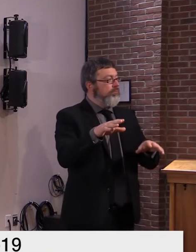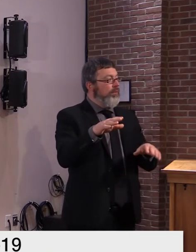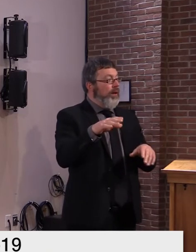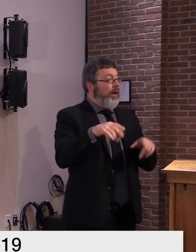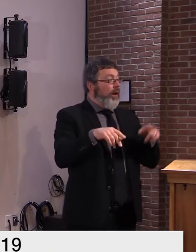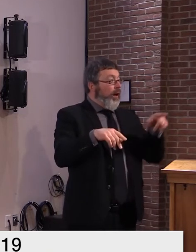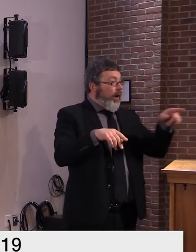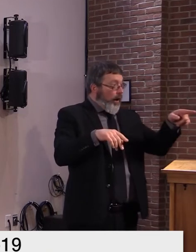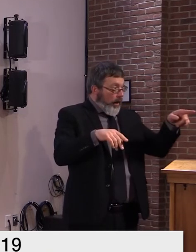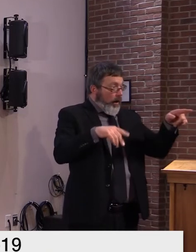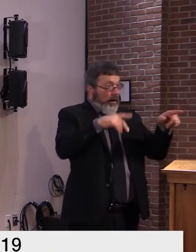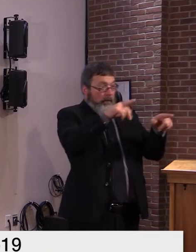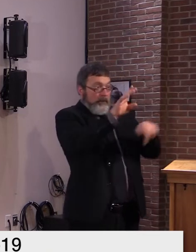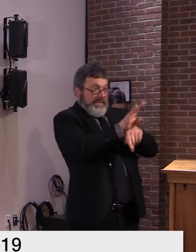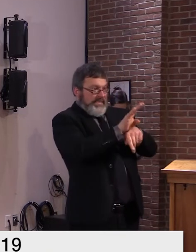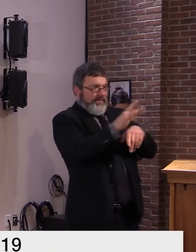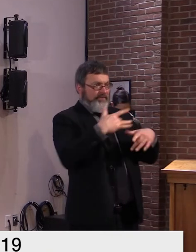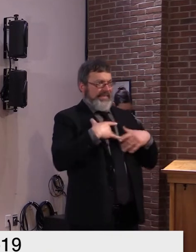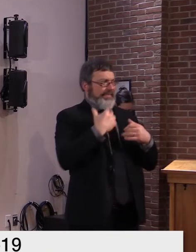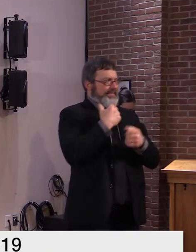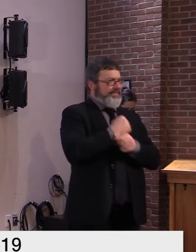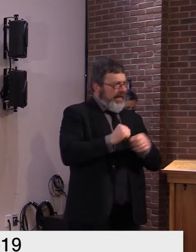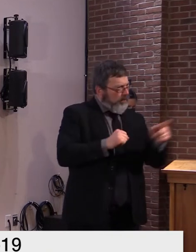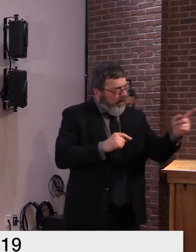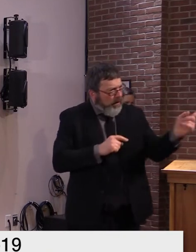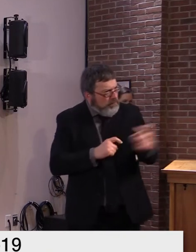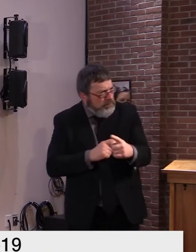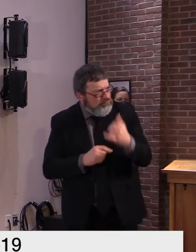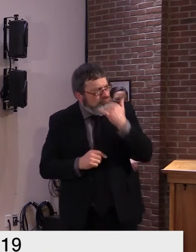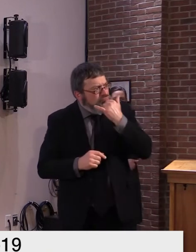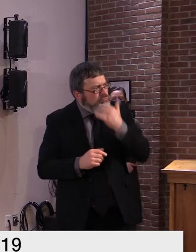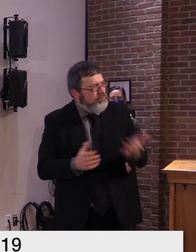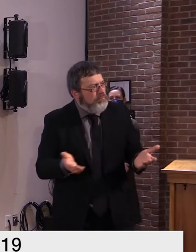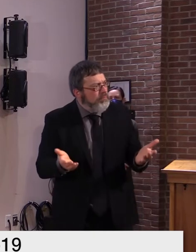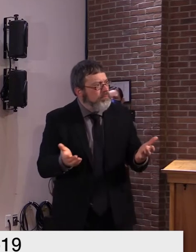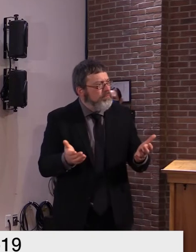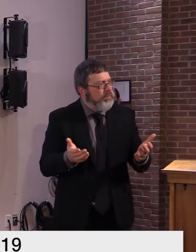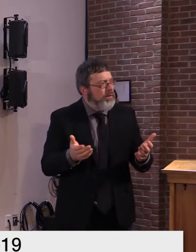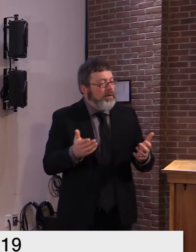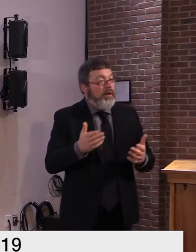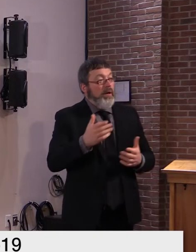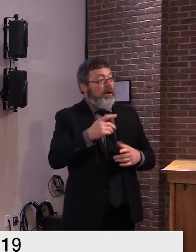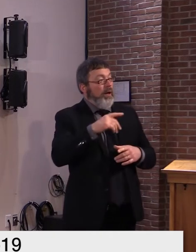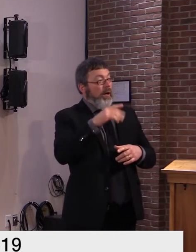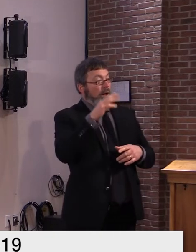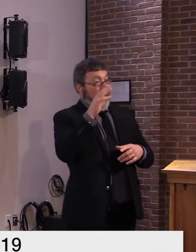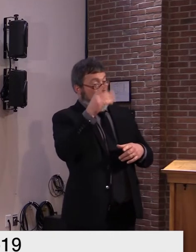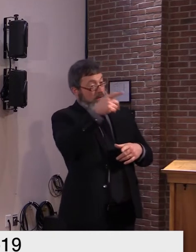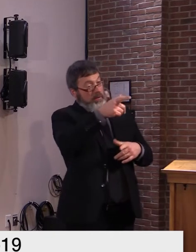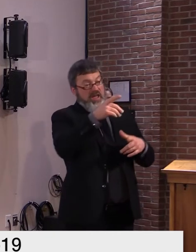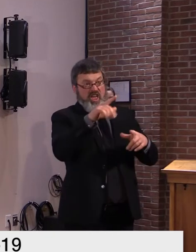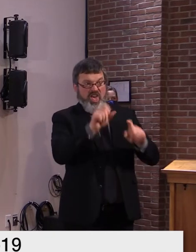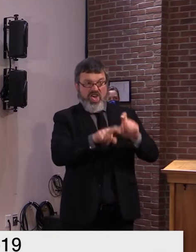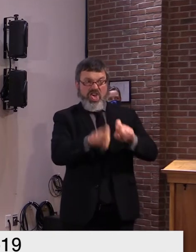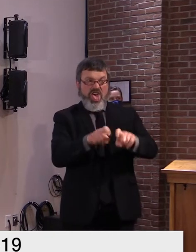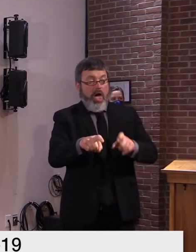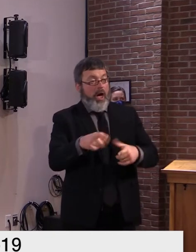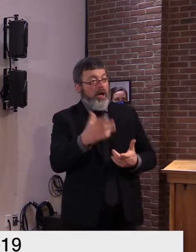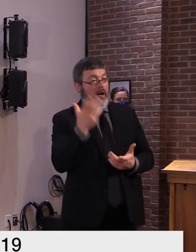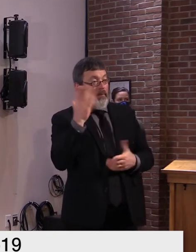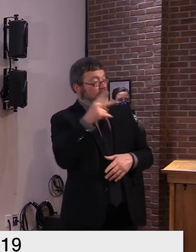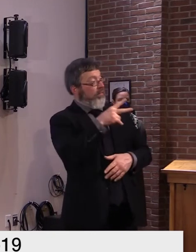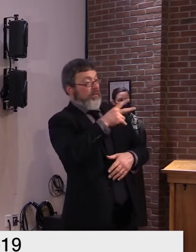of you know their attraction as well they don't want an outbreak on their on their mountain or at their facility so